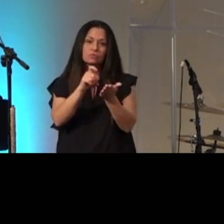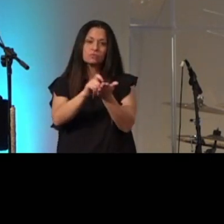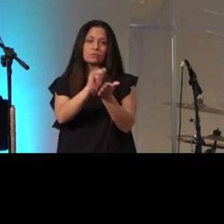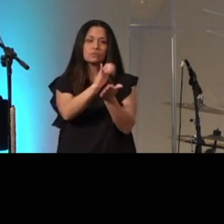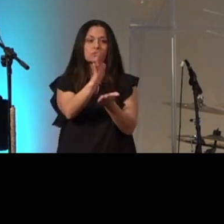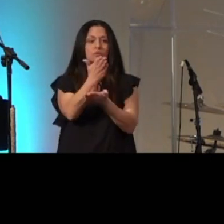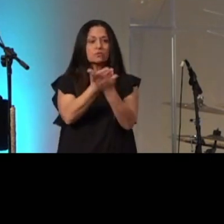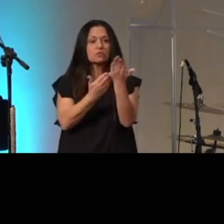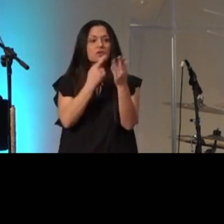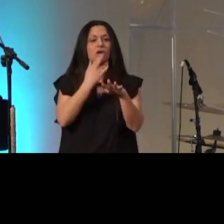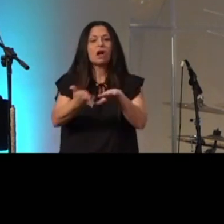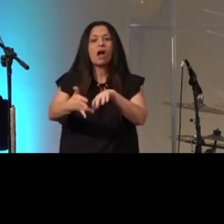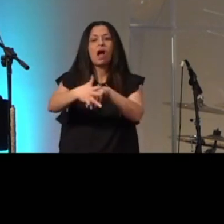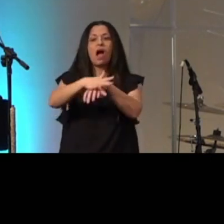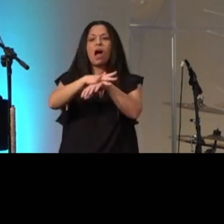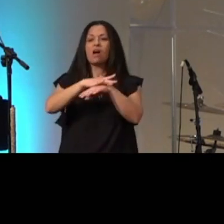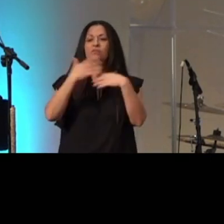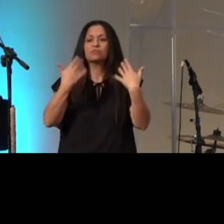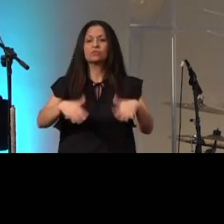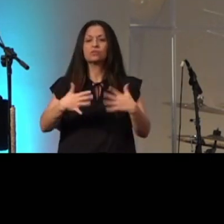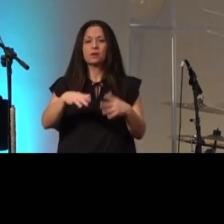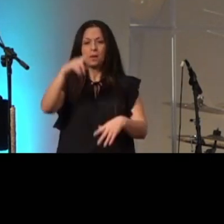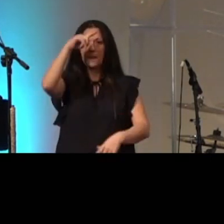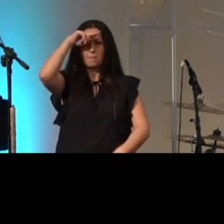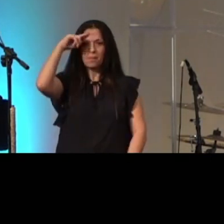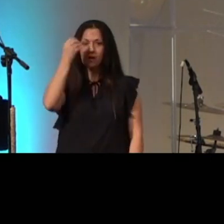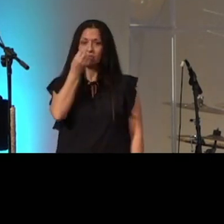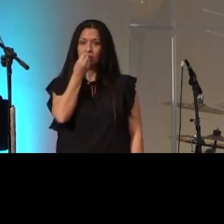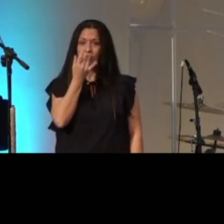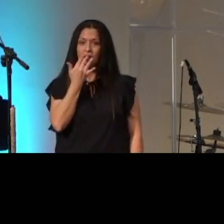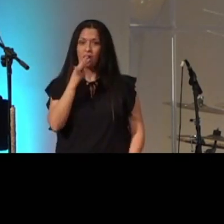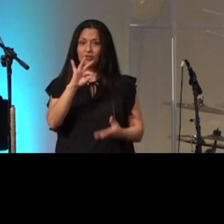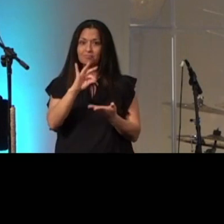are covered in black food coloring